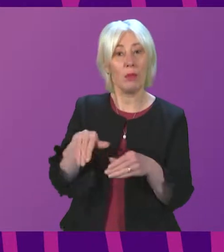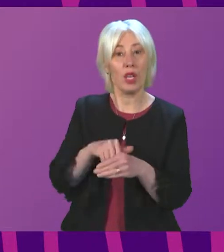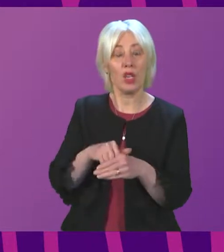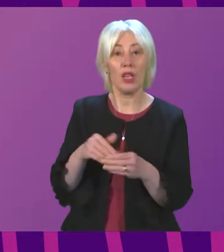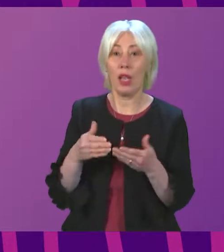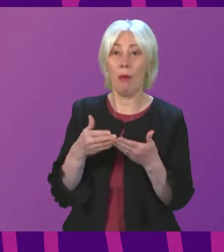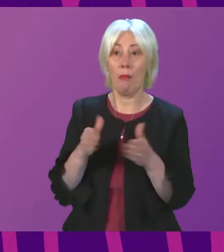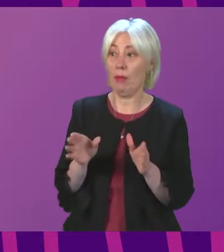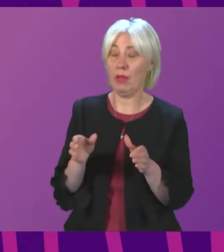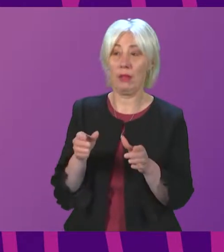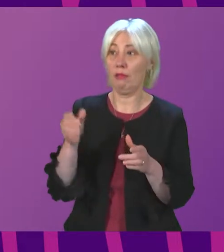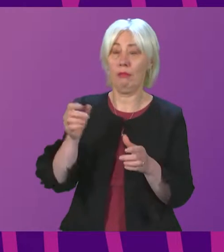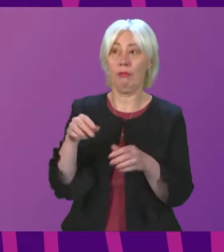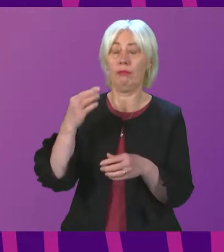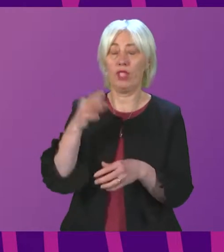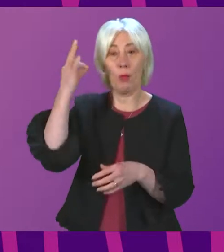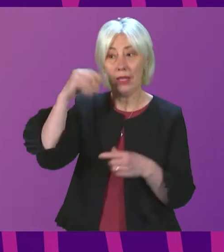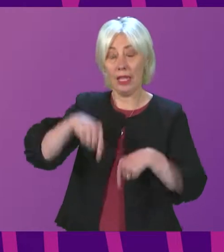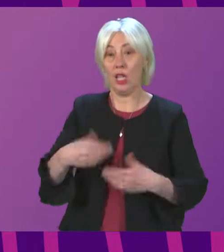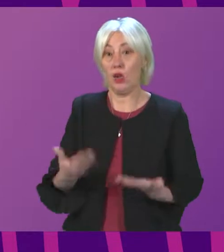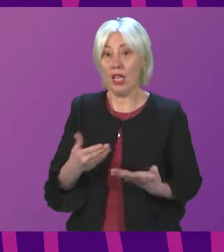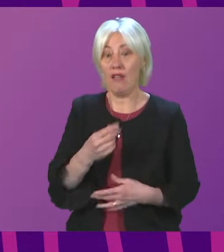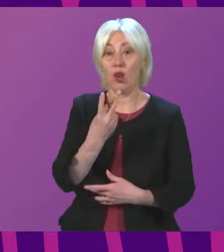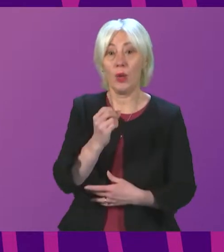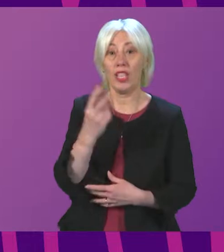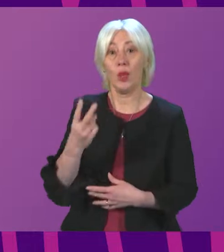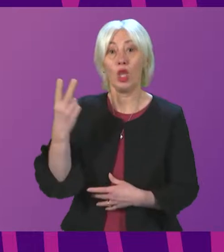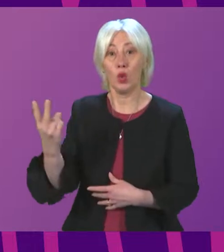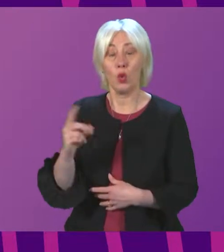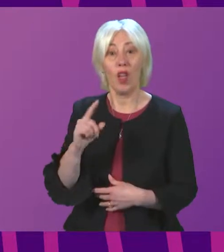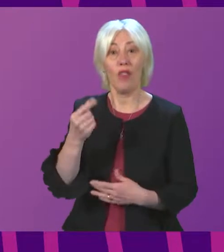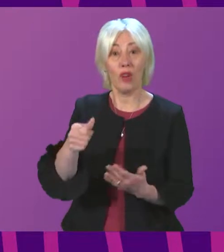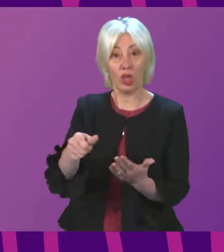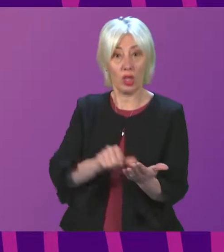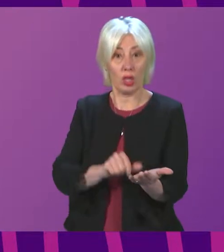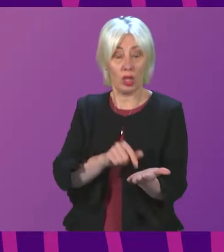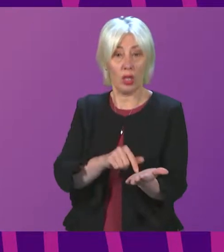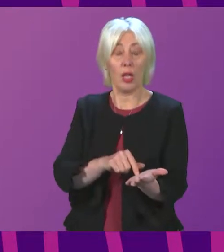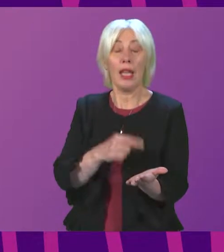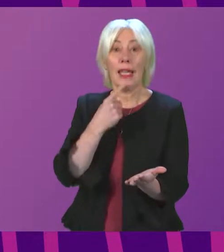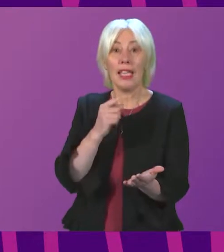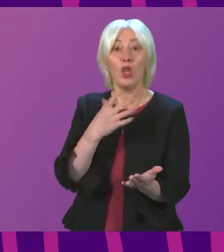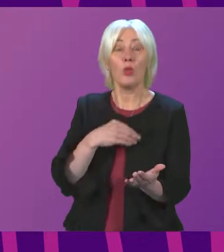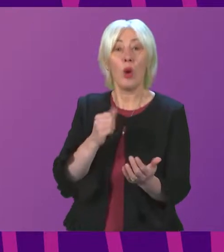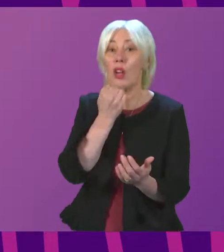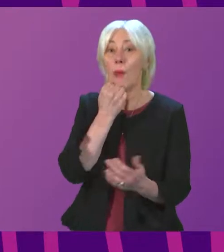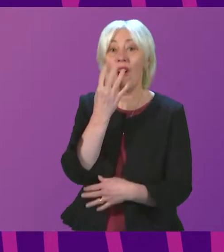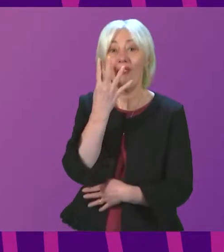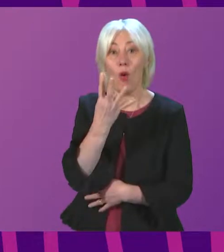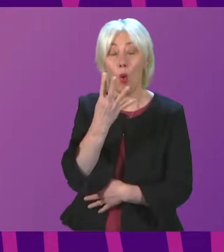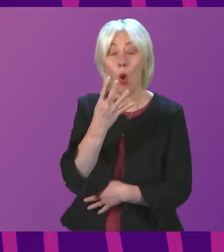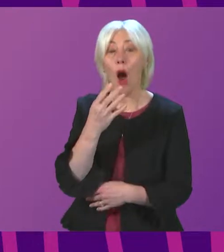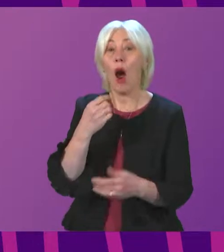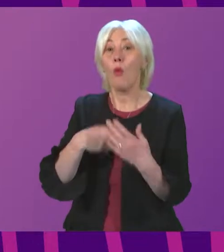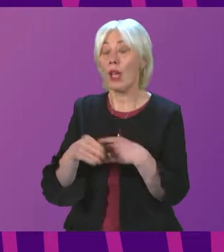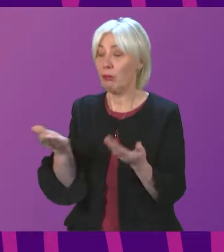2022. And our first item on the agenda today is actually to decide whether we wish to take agenda item four in